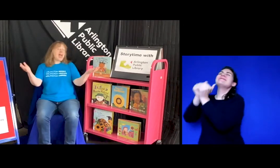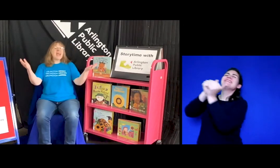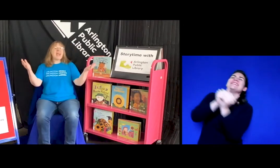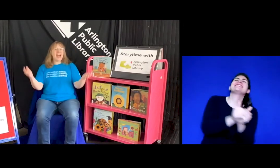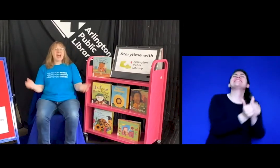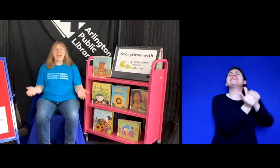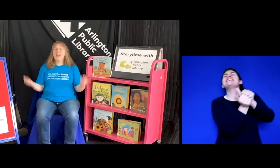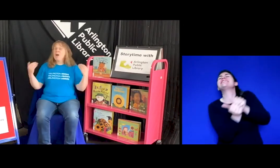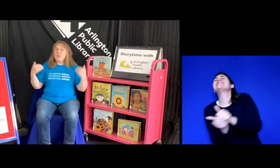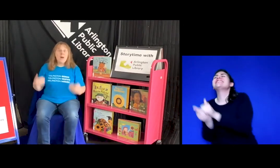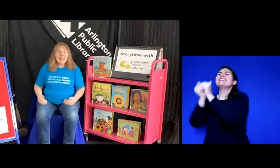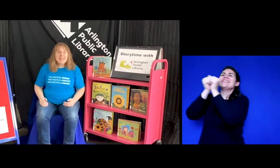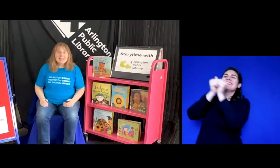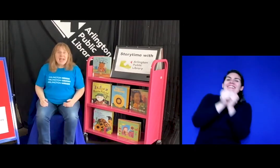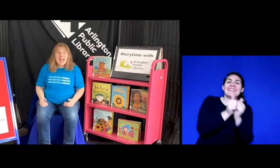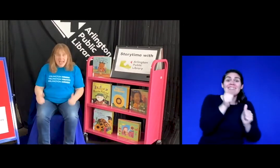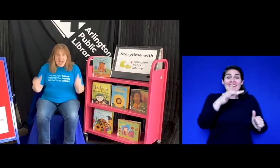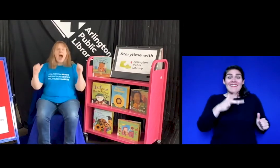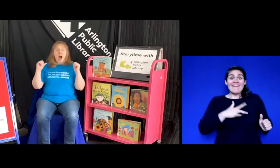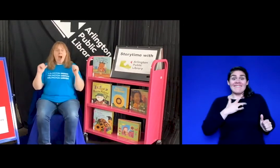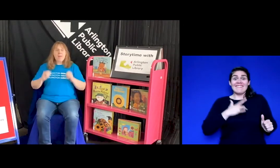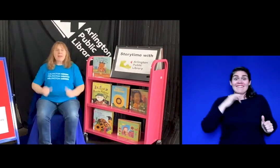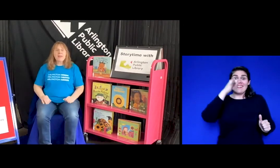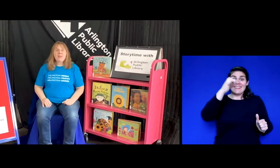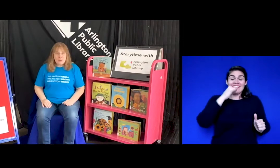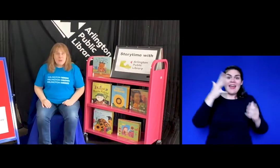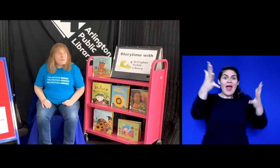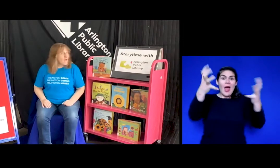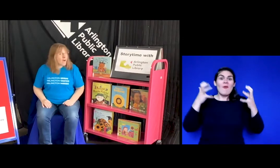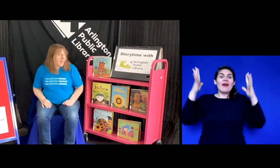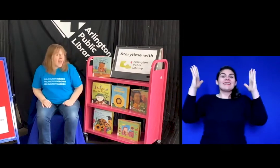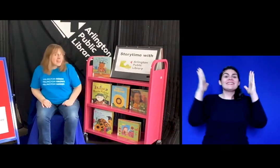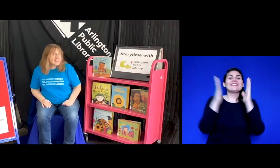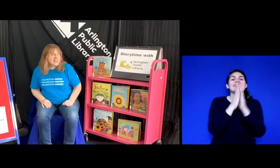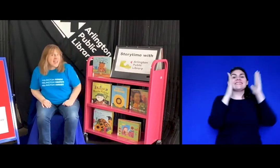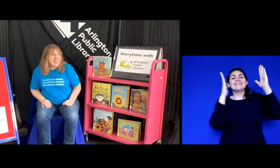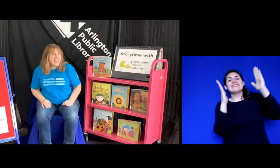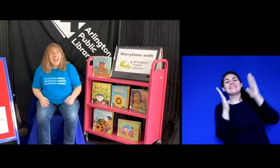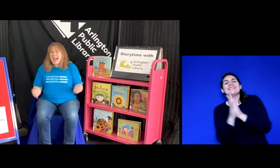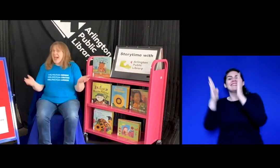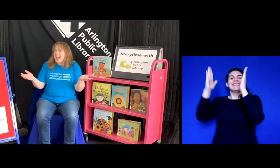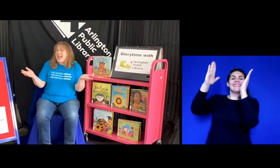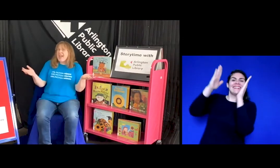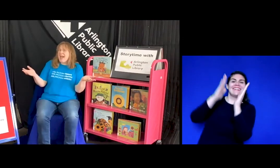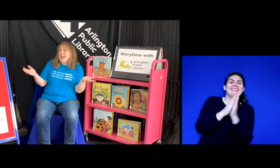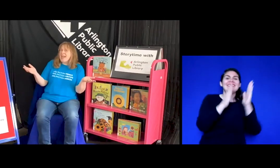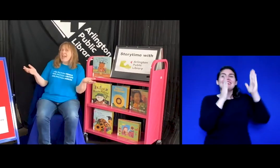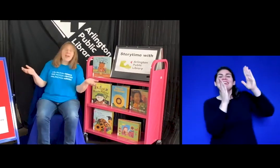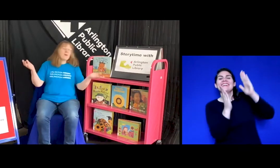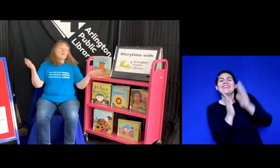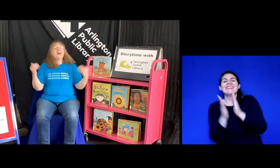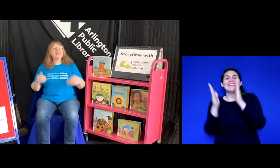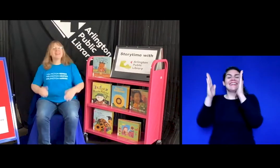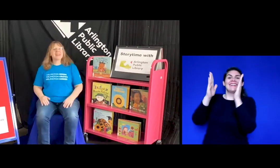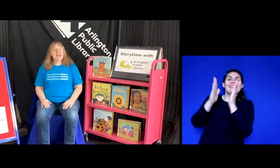what do you say I'm in the mood for clapping that today? Hey, hey, what do you say?